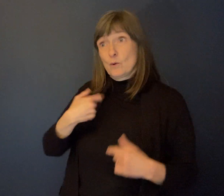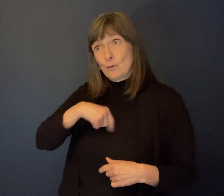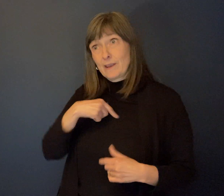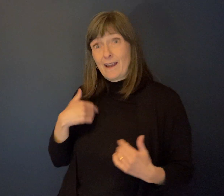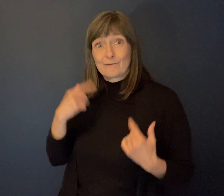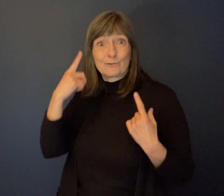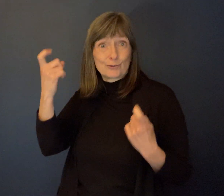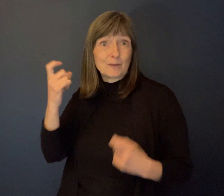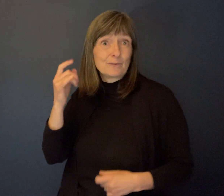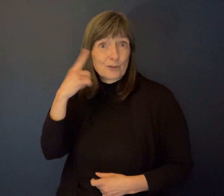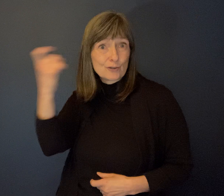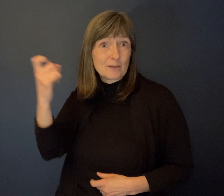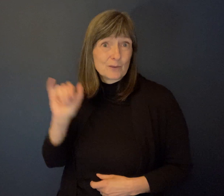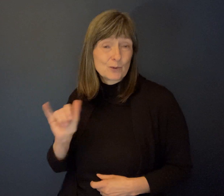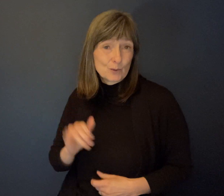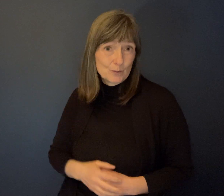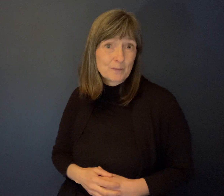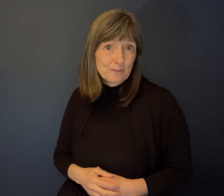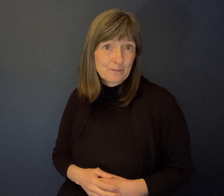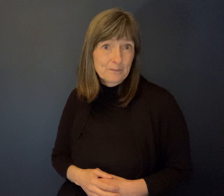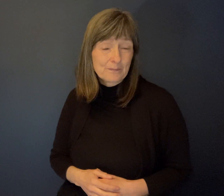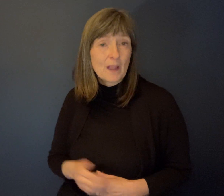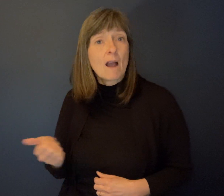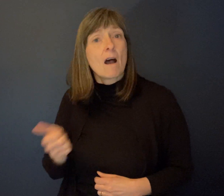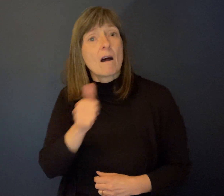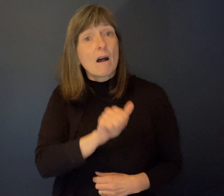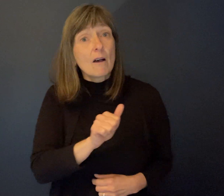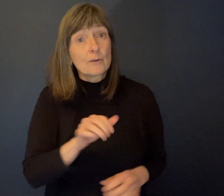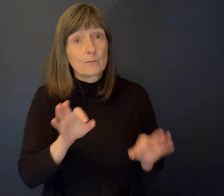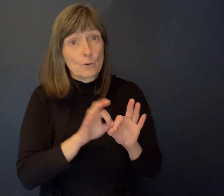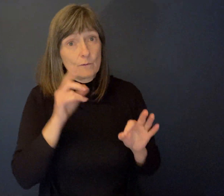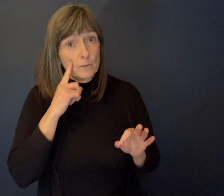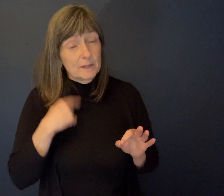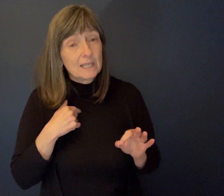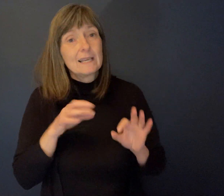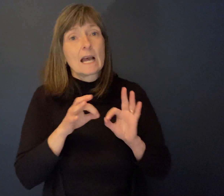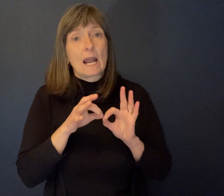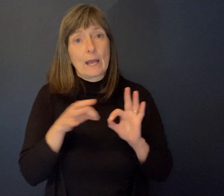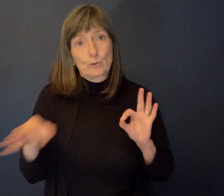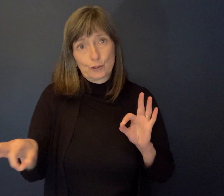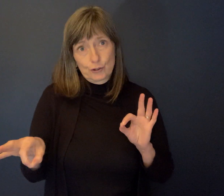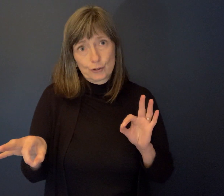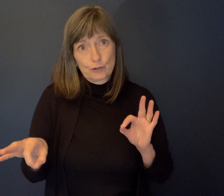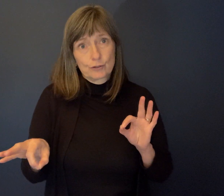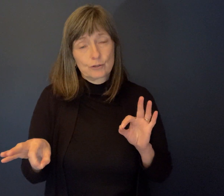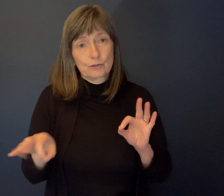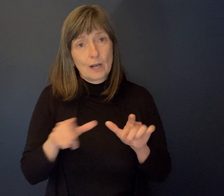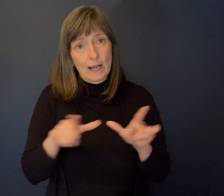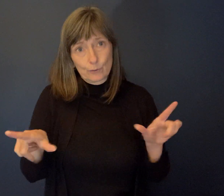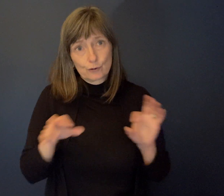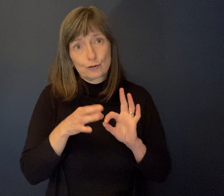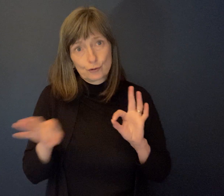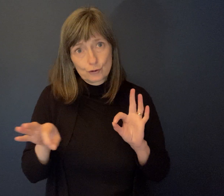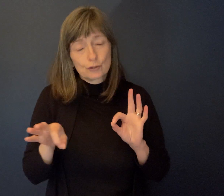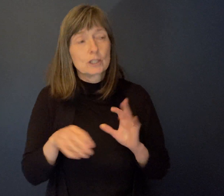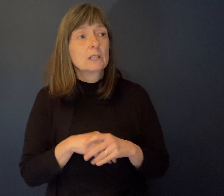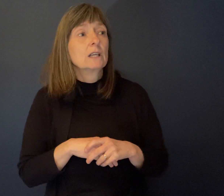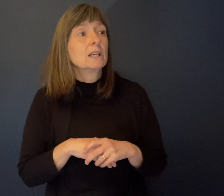language. We were, um, as individuals with disabilities, we weren't often, uh, had nice